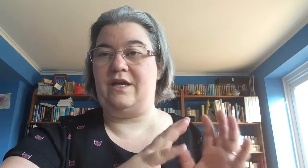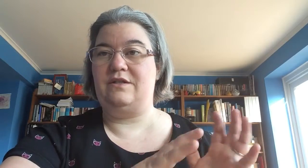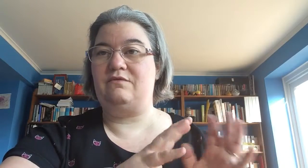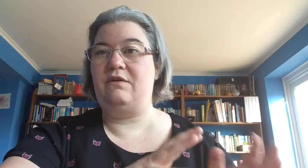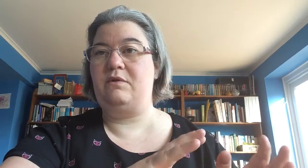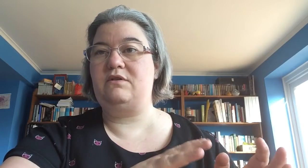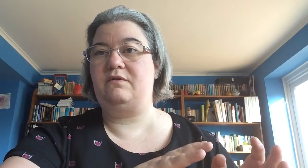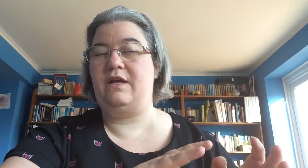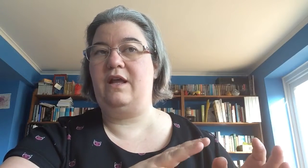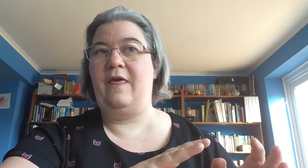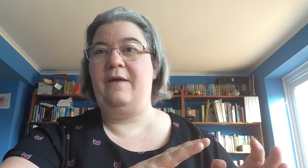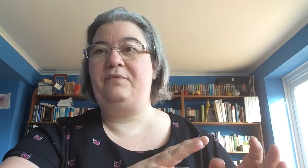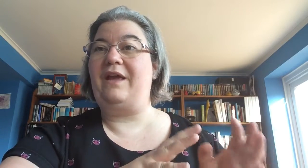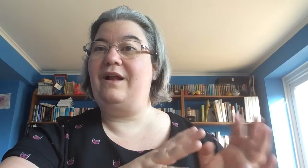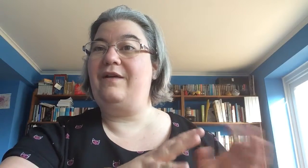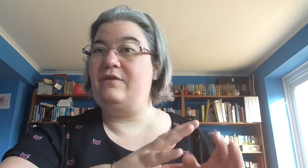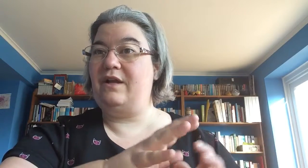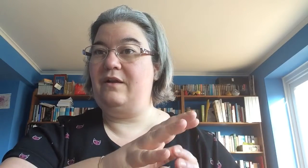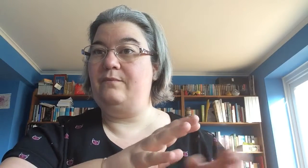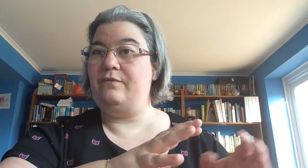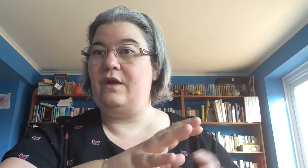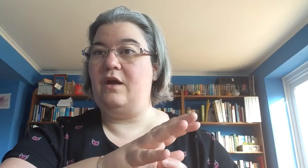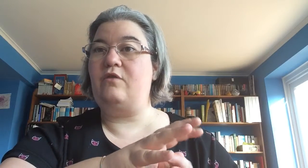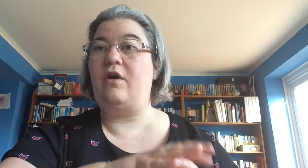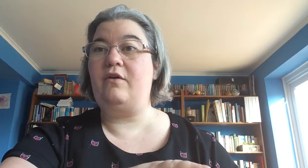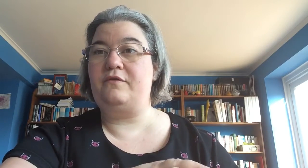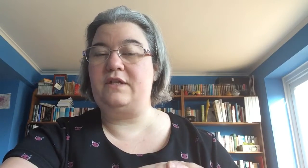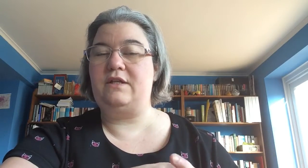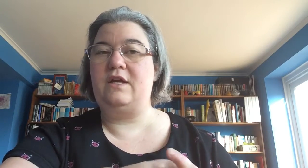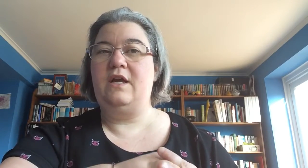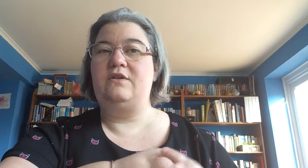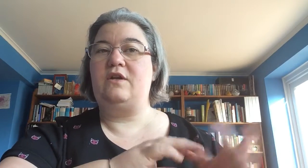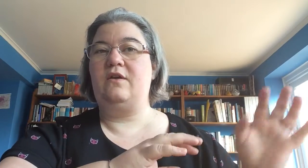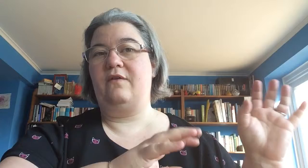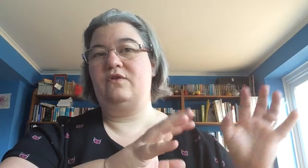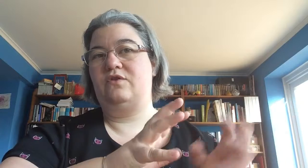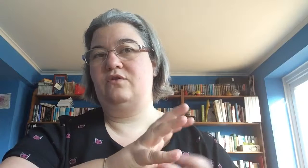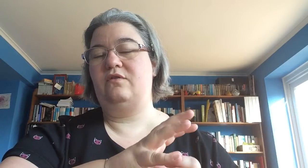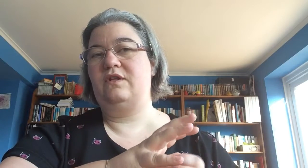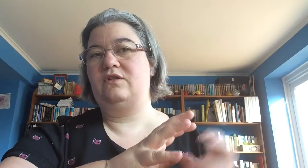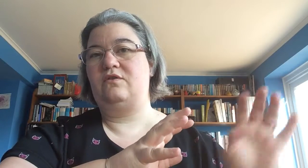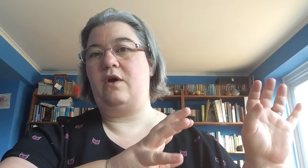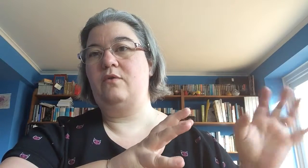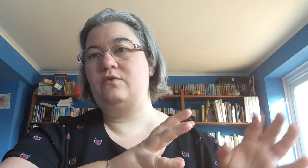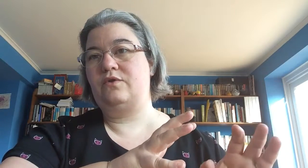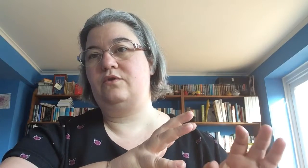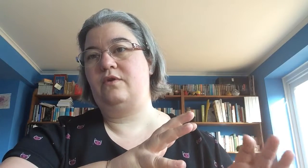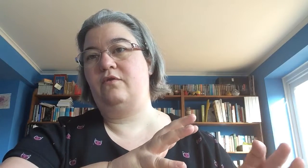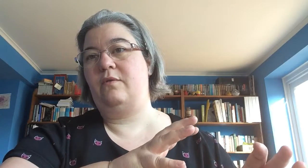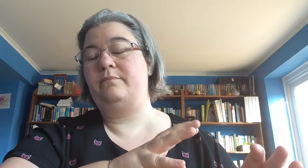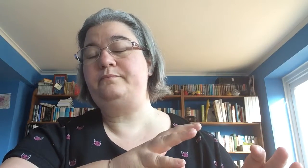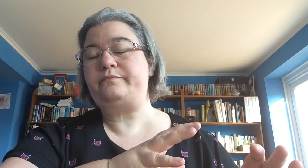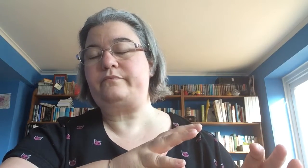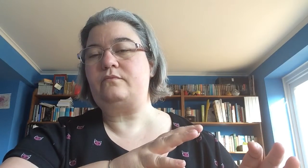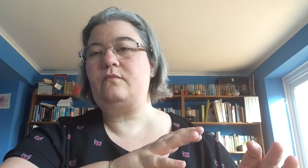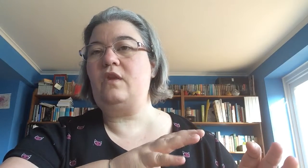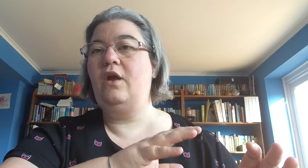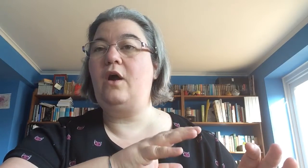case, it's very beautifully and cleverly crafted. So you have the story, this sort of old story from an